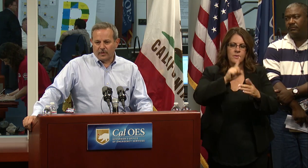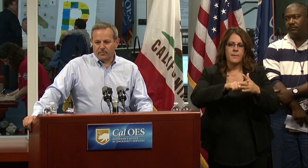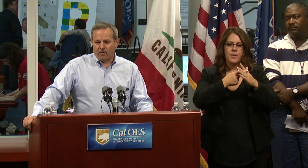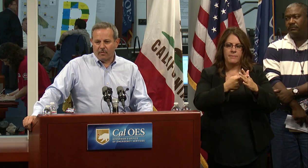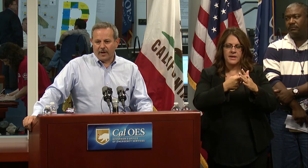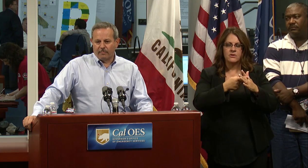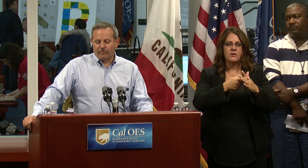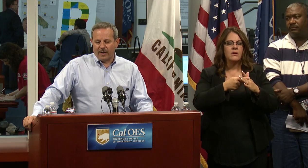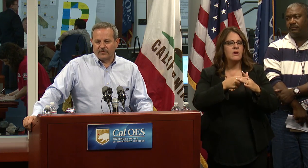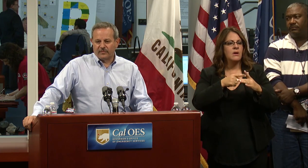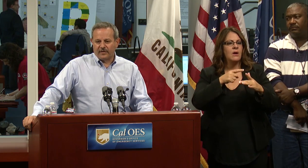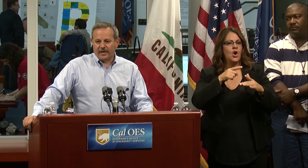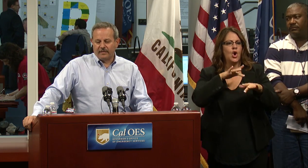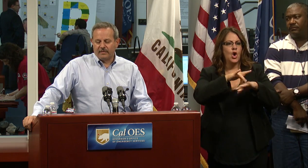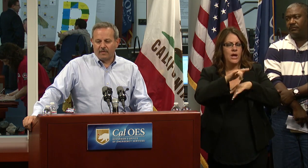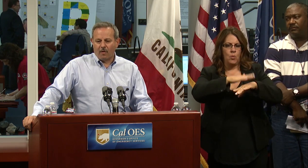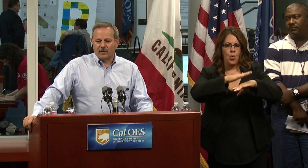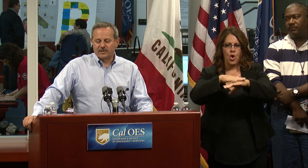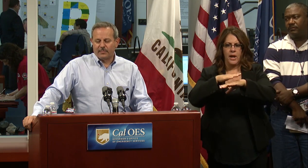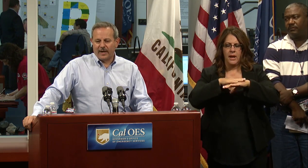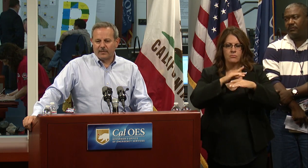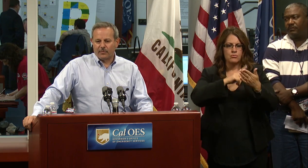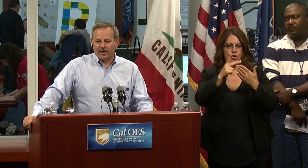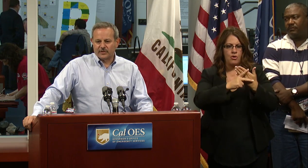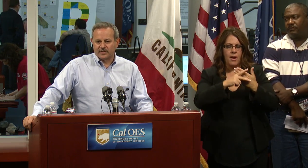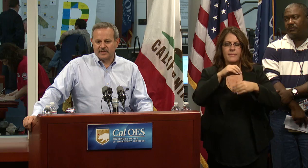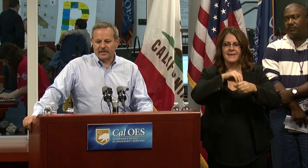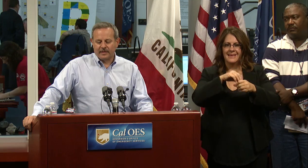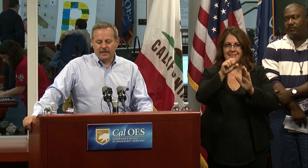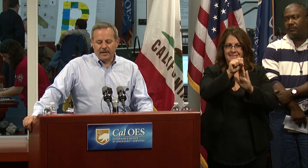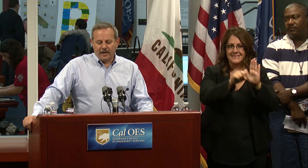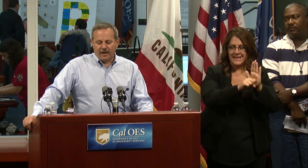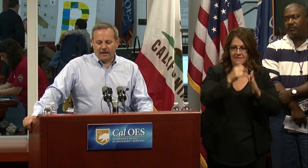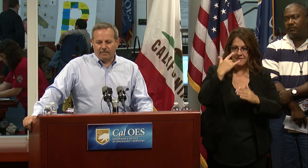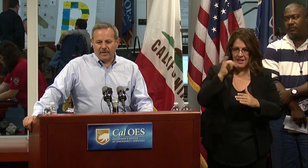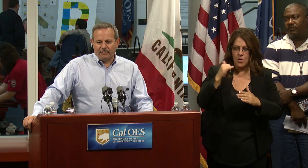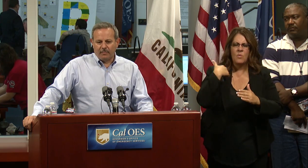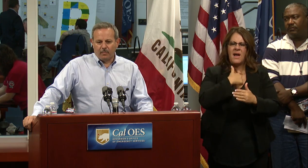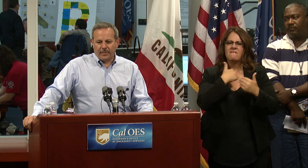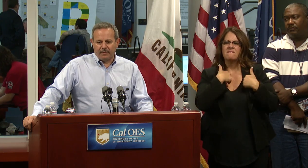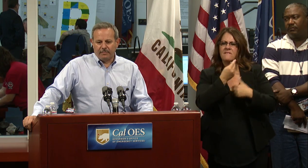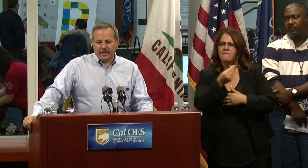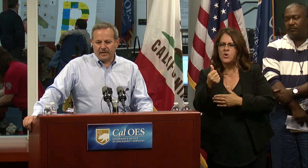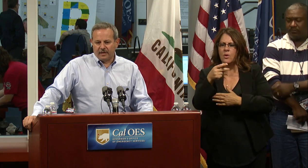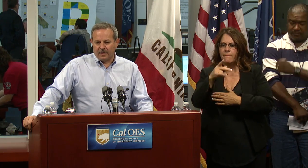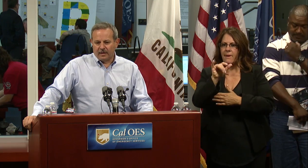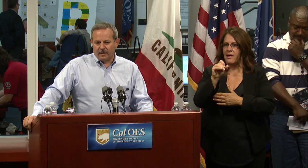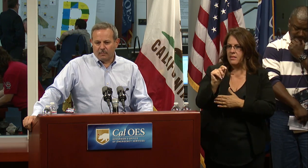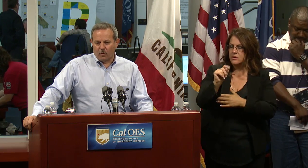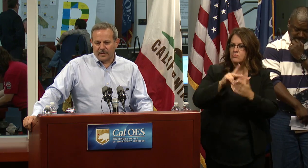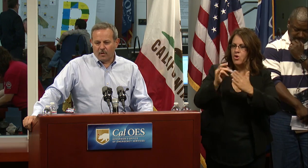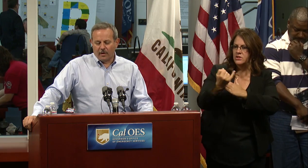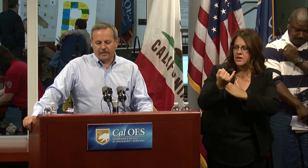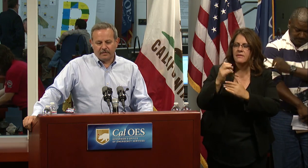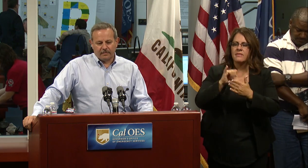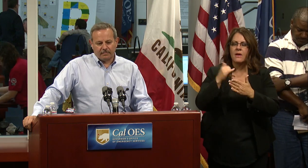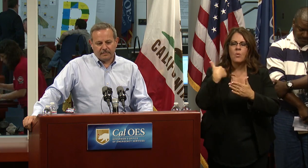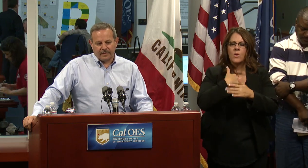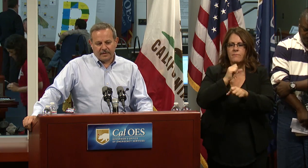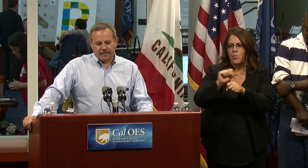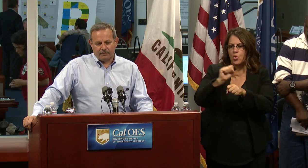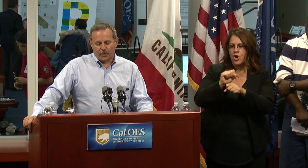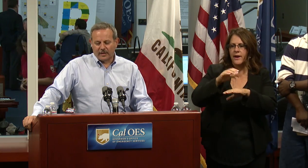early warning program throughout the state. There are some pilot projects that have been working on